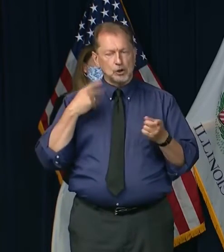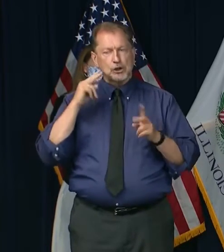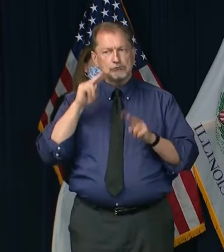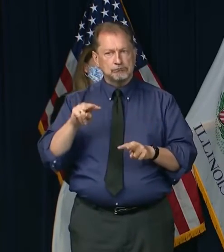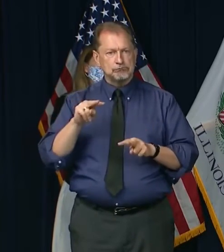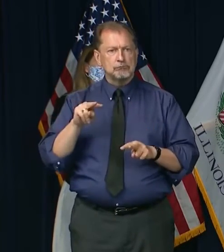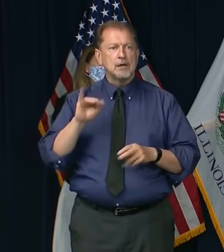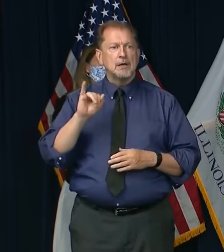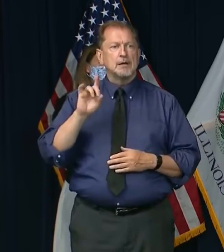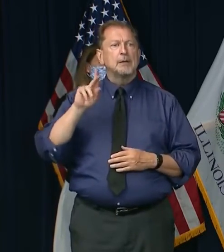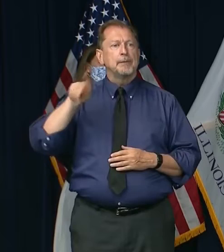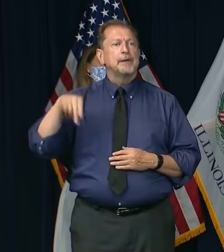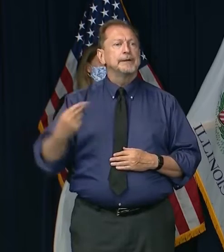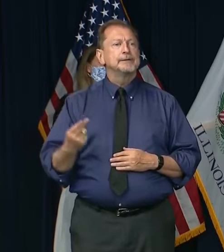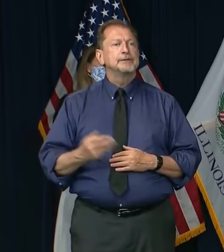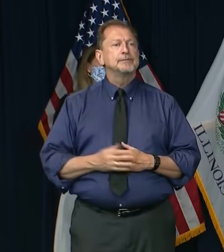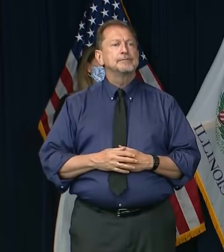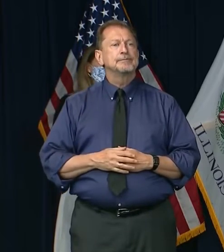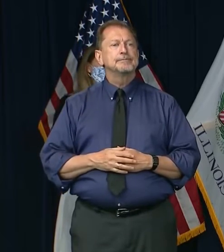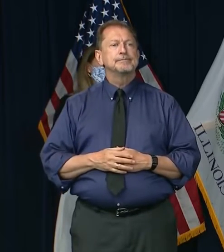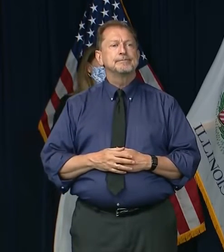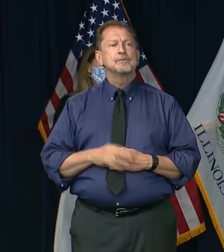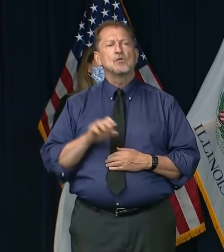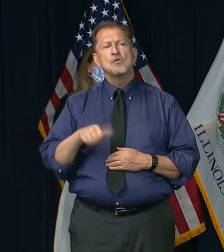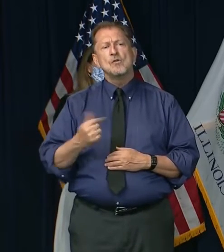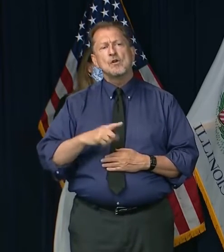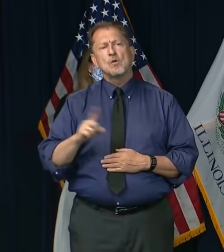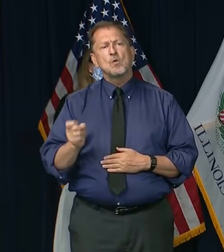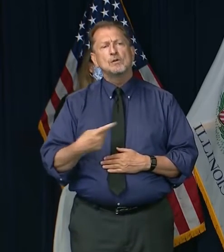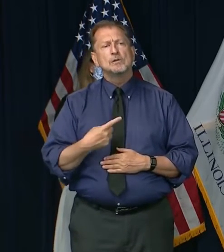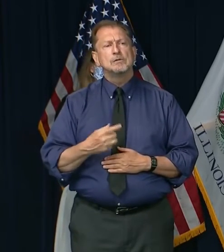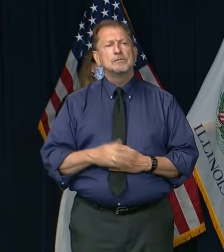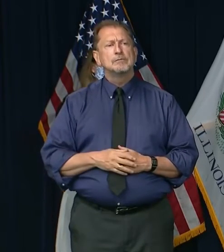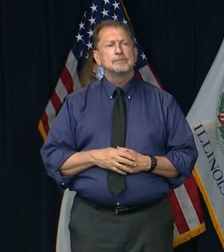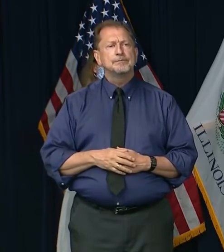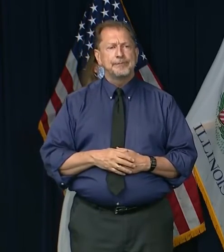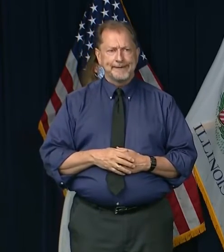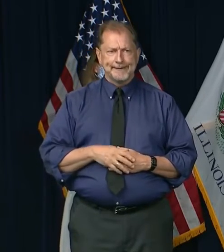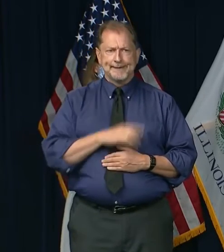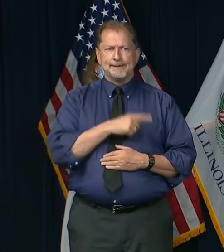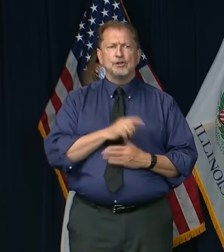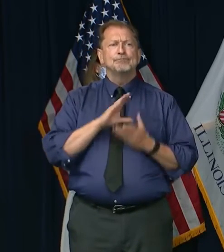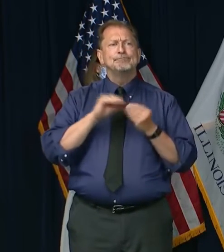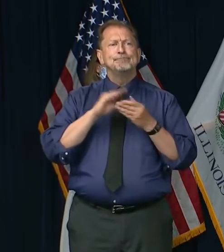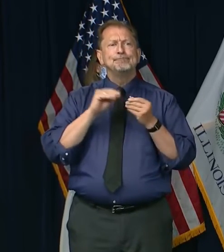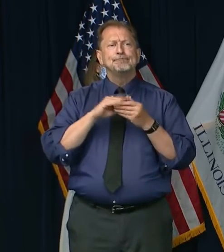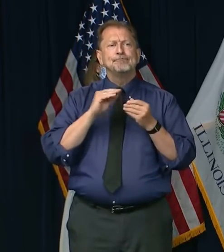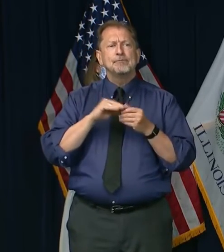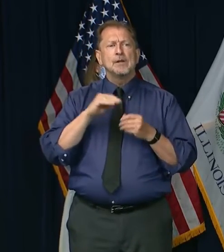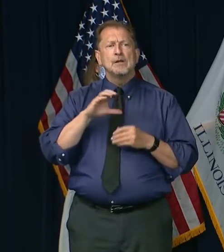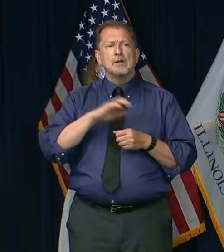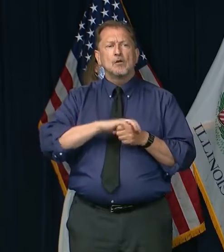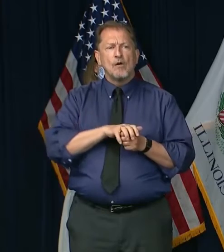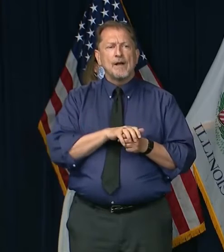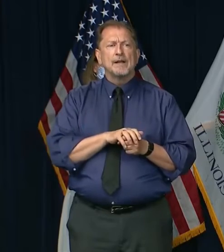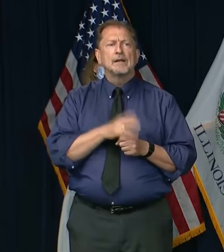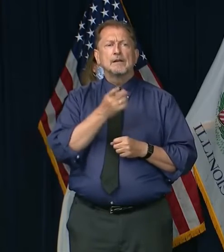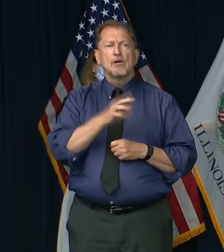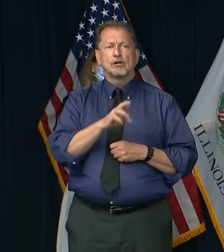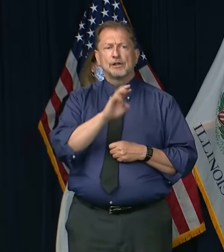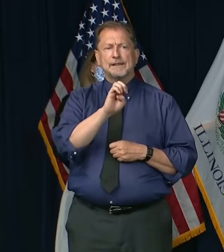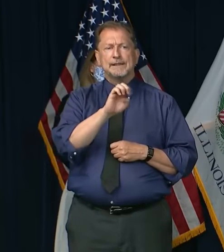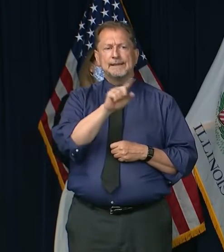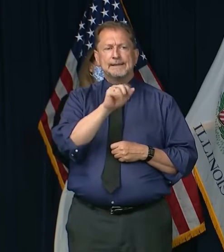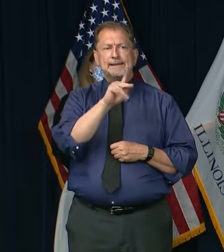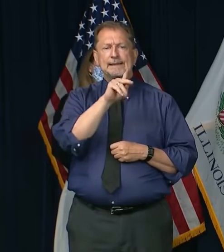to find the other information she may need. Okay. This question from CBS2, on your daily COVID updates, you've typically had Dr. Ezeke here